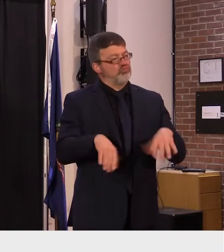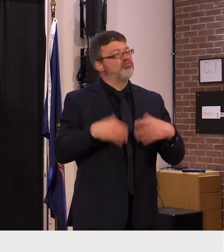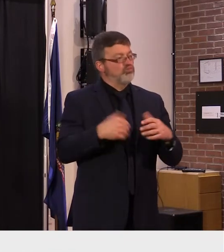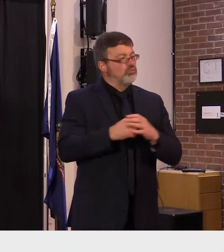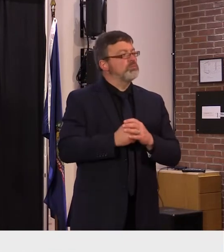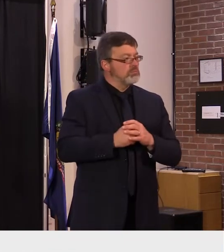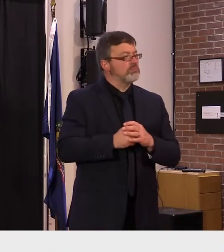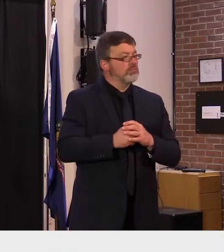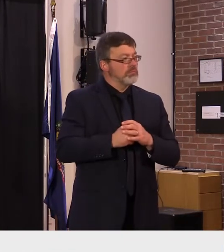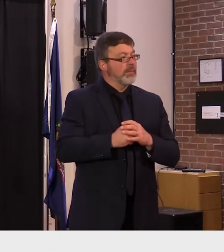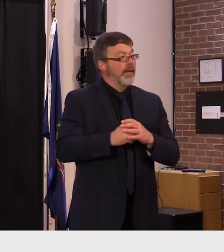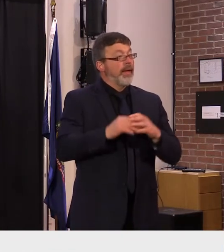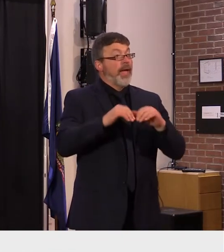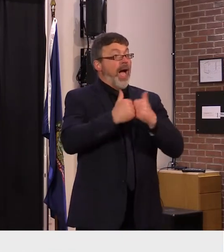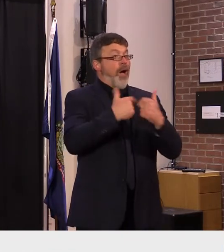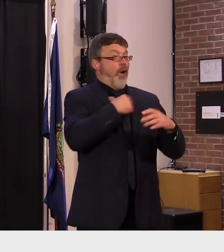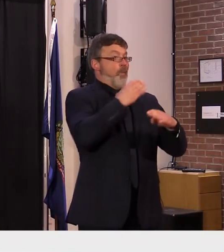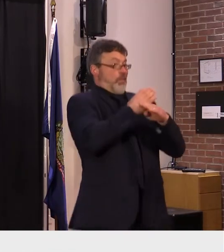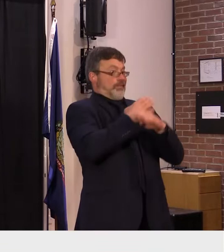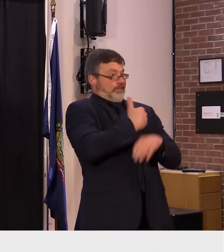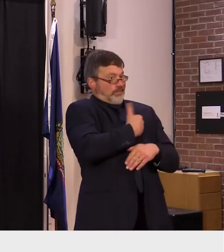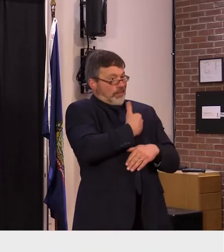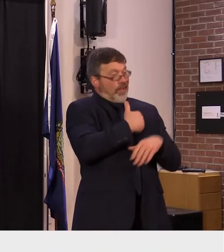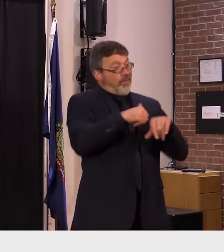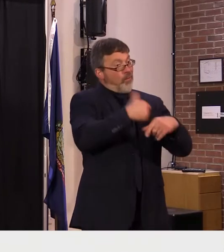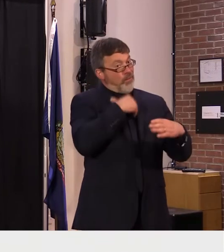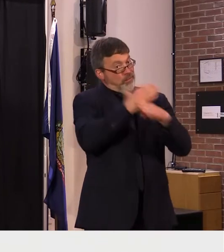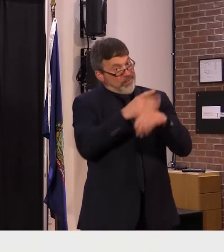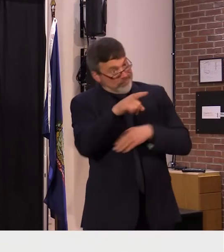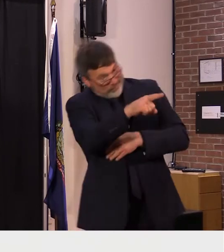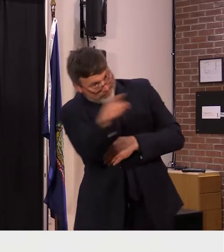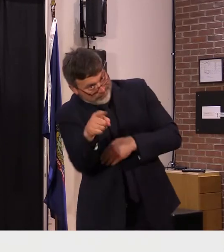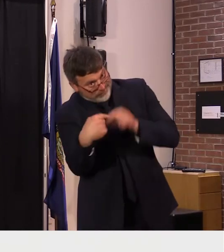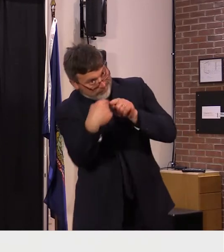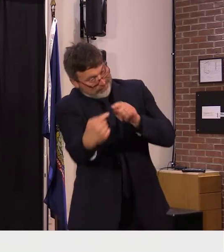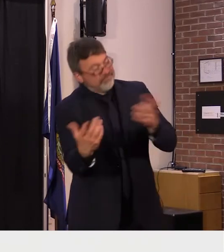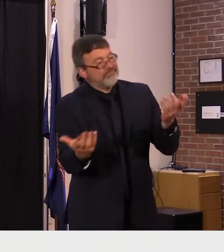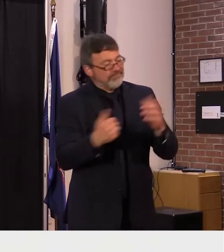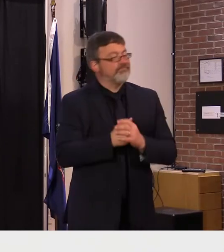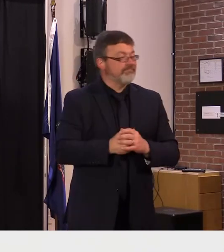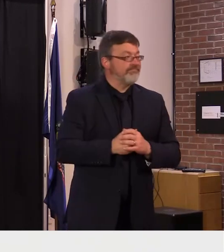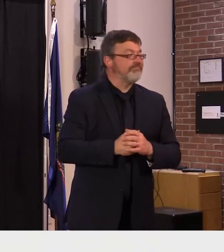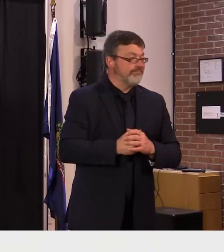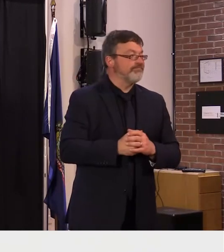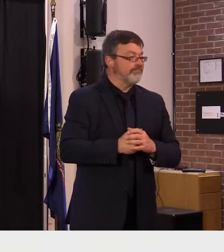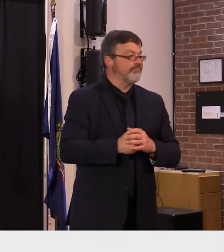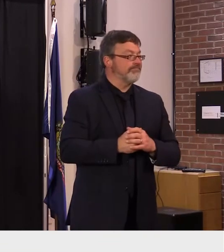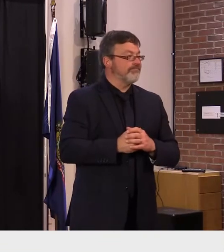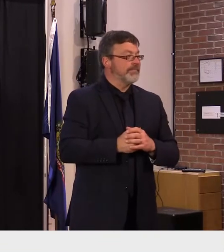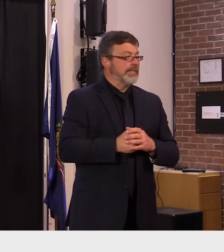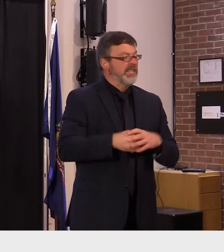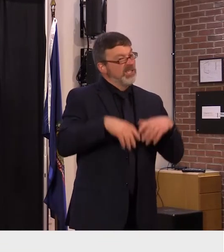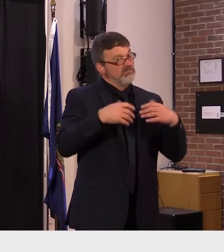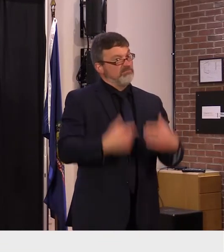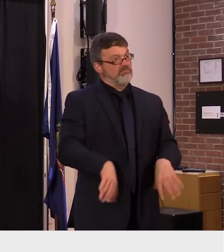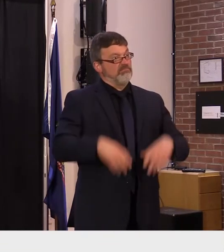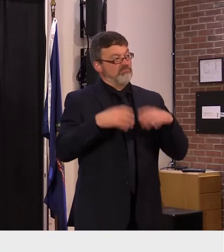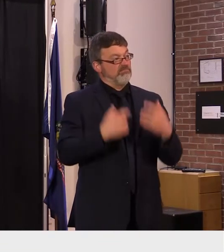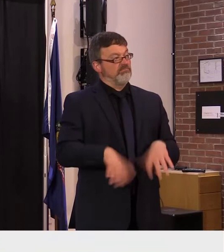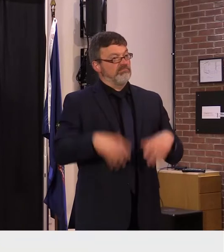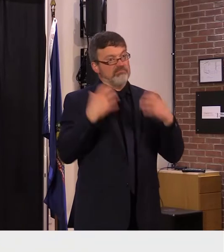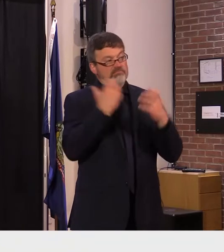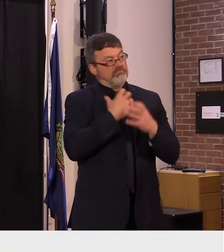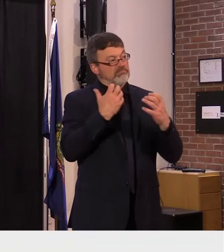uh and trying to protect vermonters and and again i i can't i can't say enough how much i appreciate